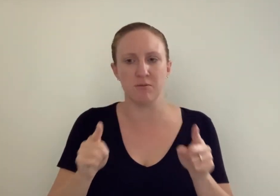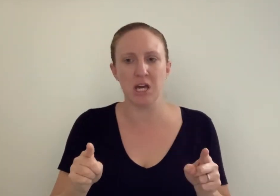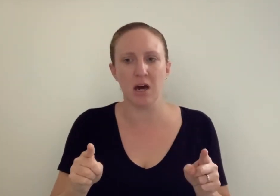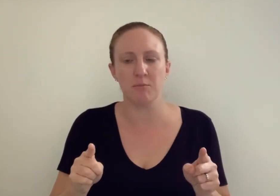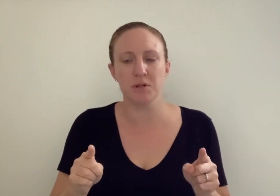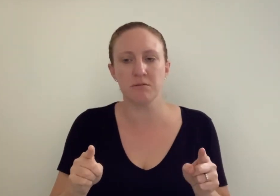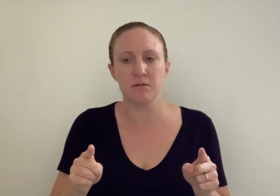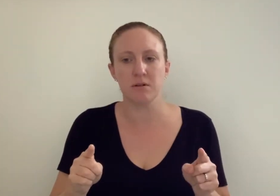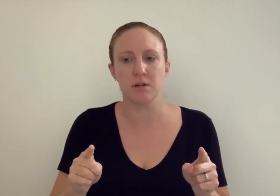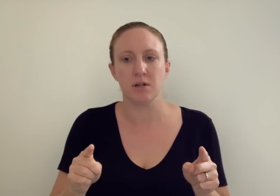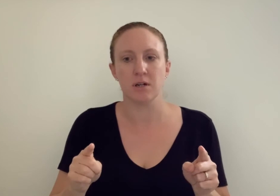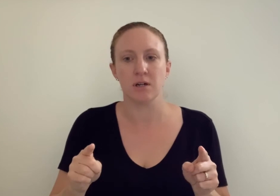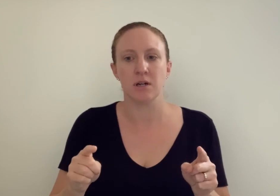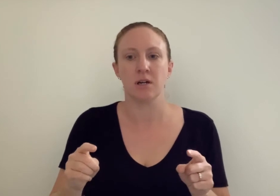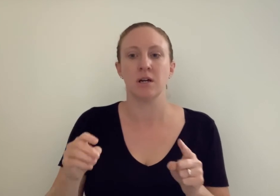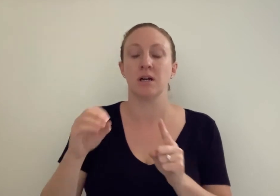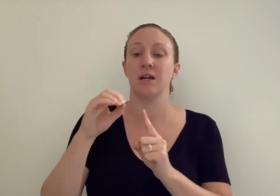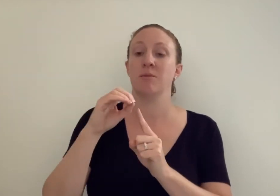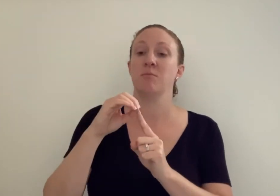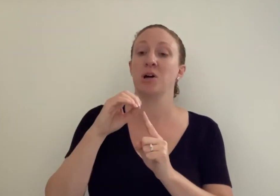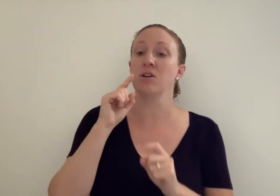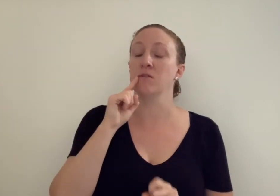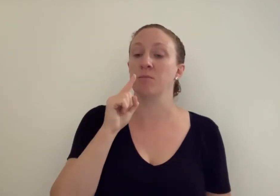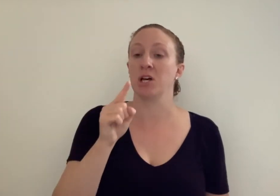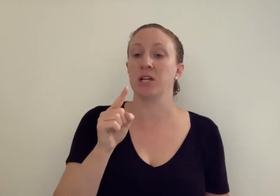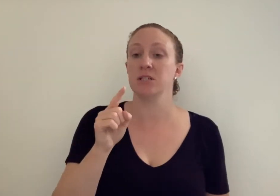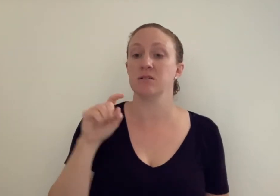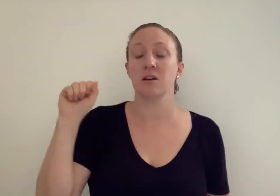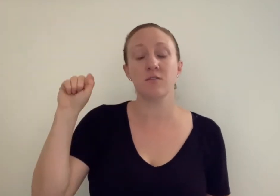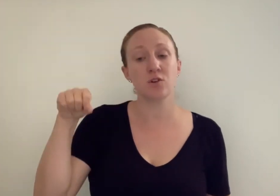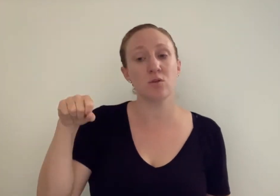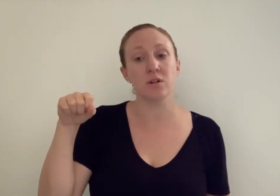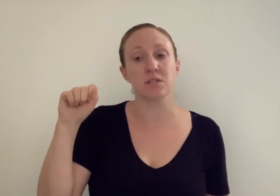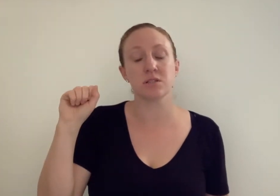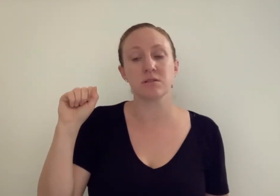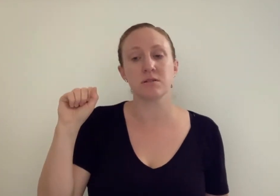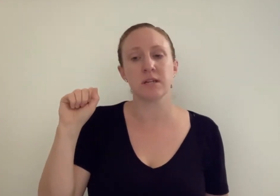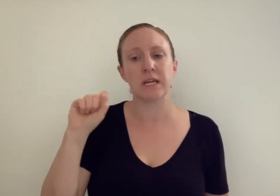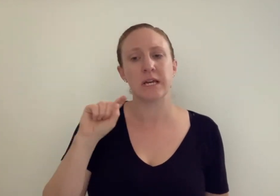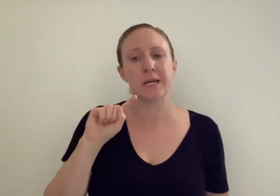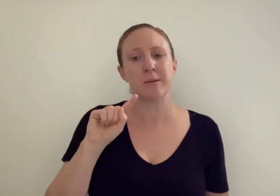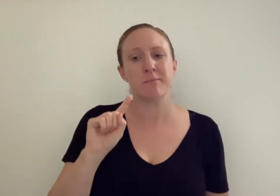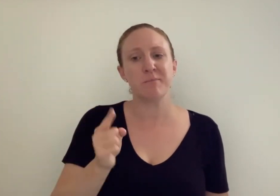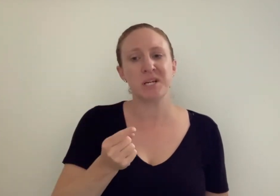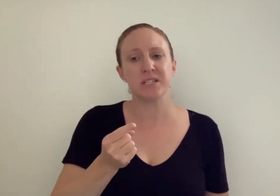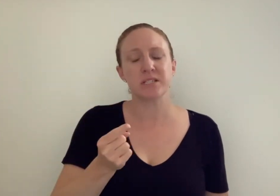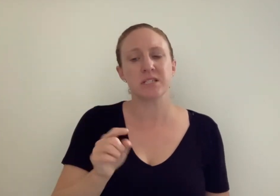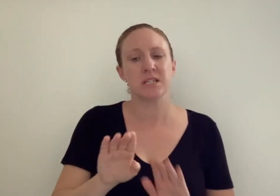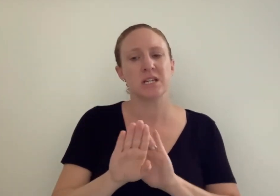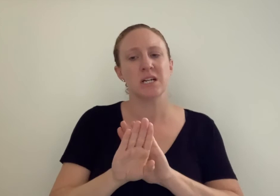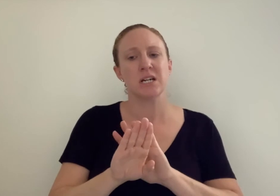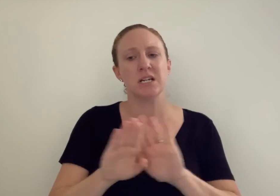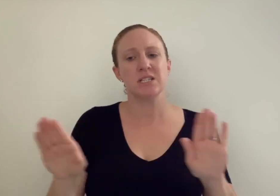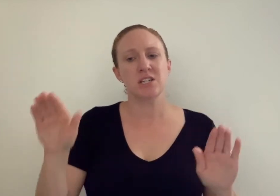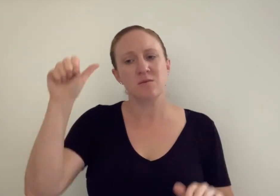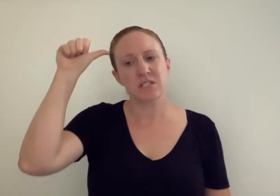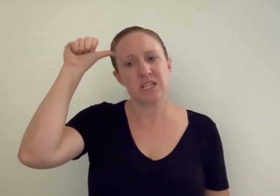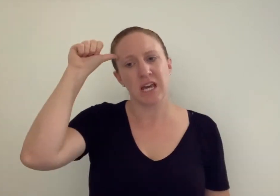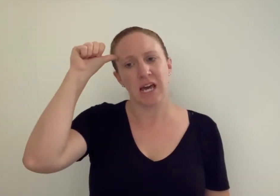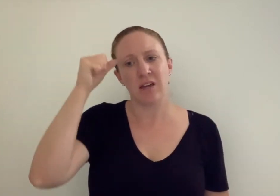me up. And Pearl replied, of course, but I don't see how